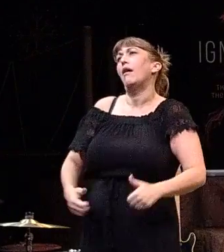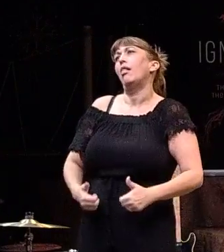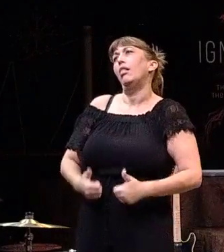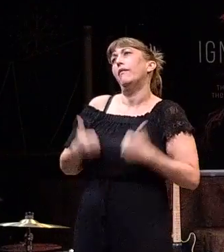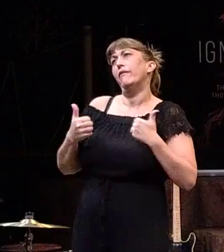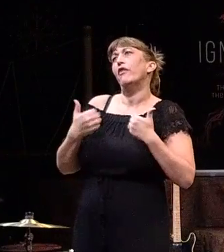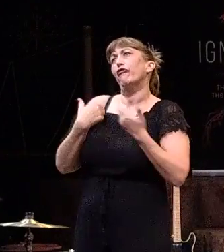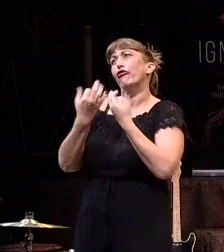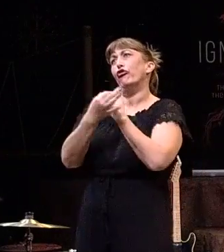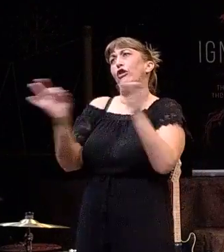Let's pray.